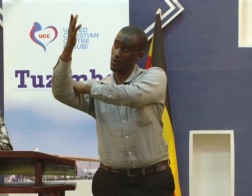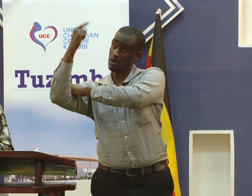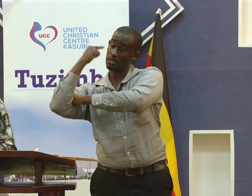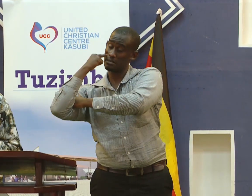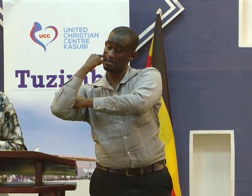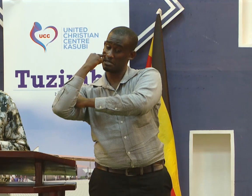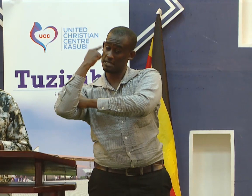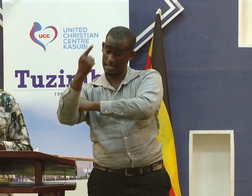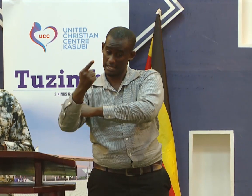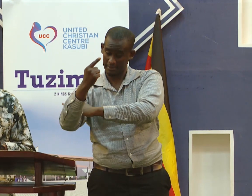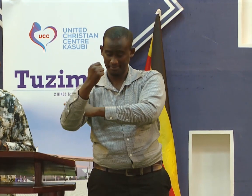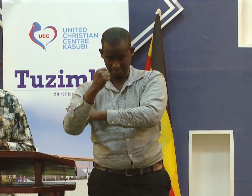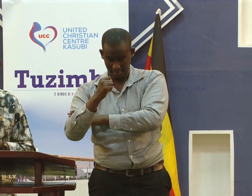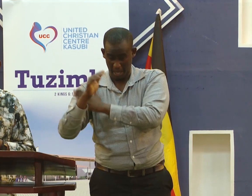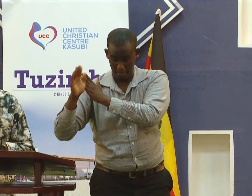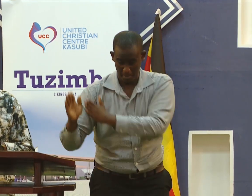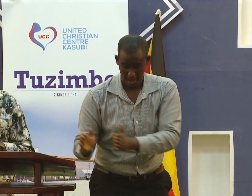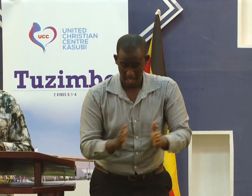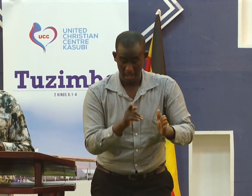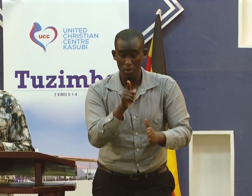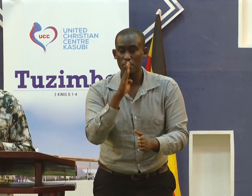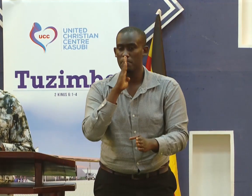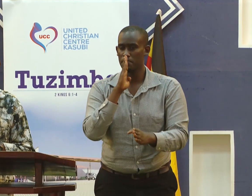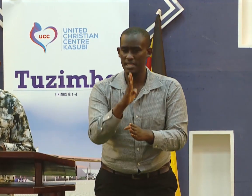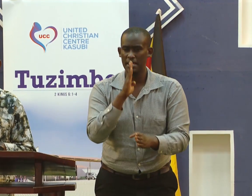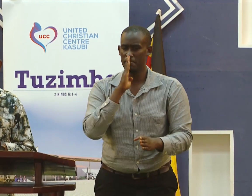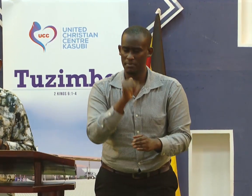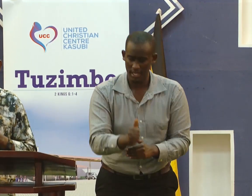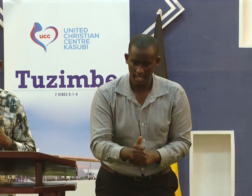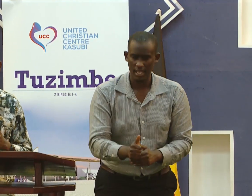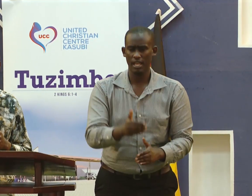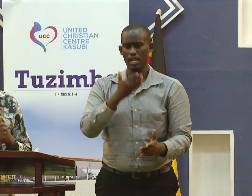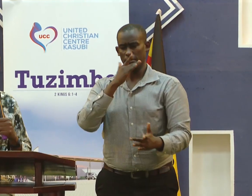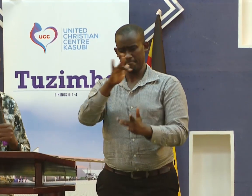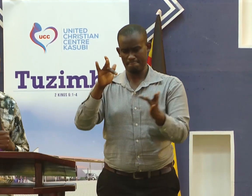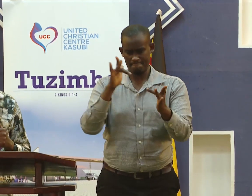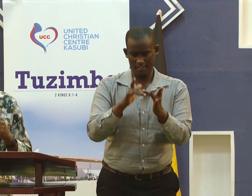He considered what prepares us to be good citizens in his kingdom.